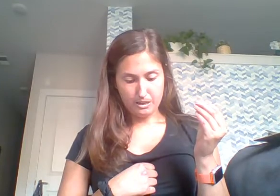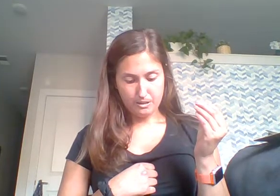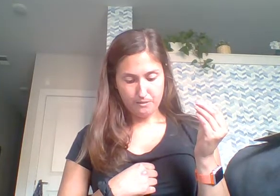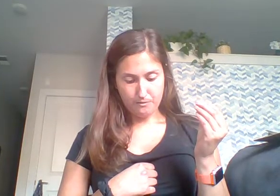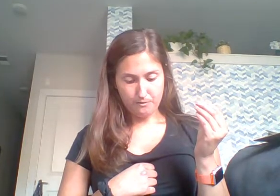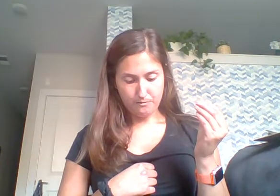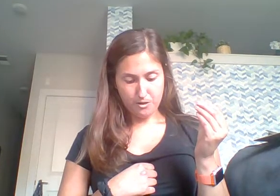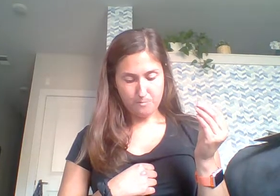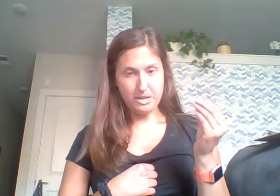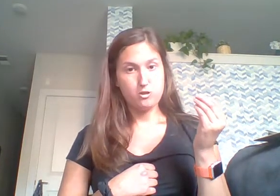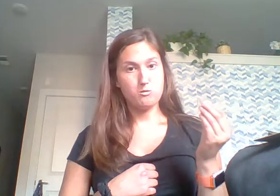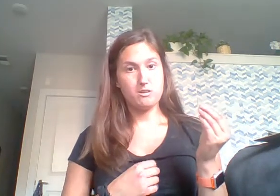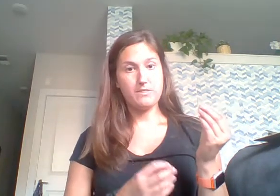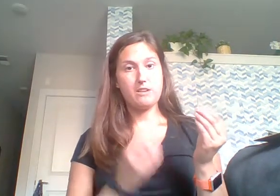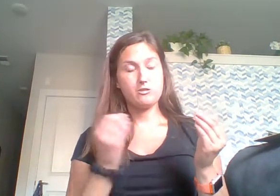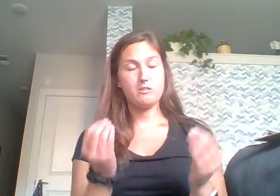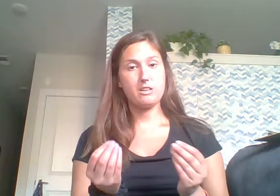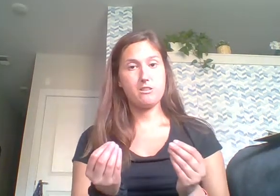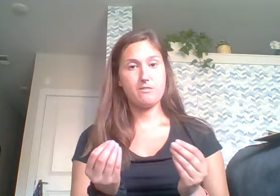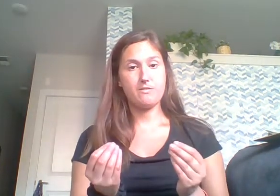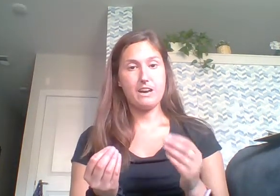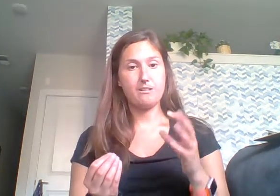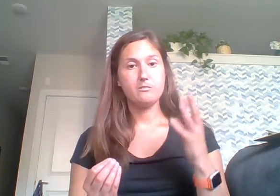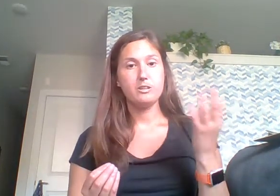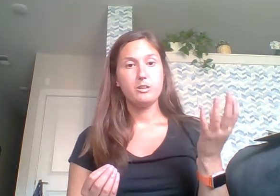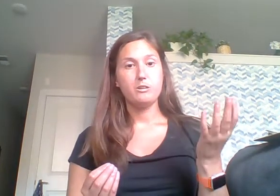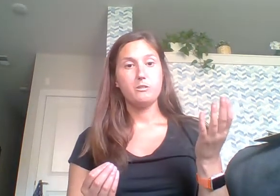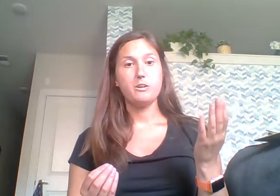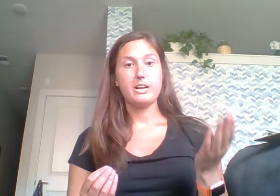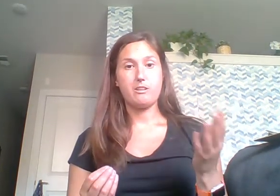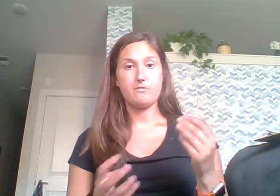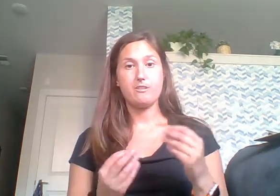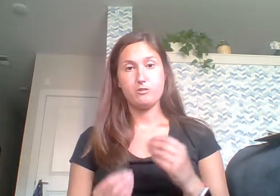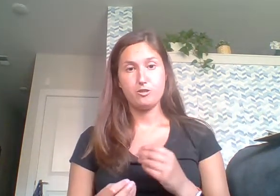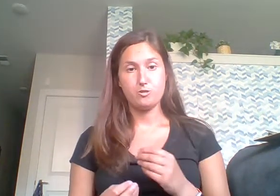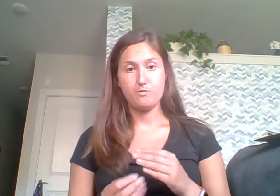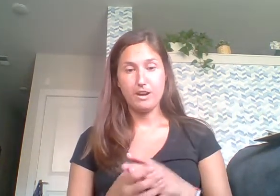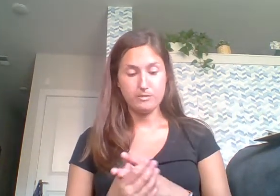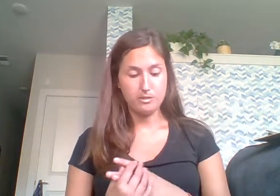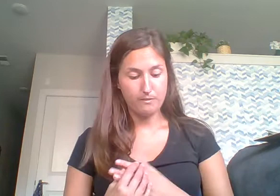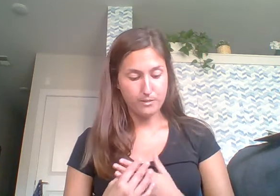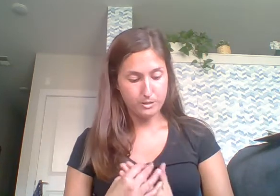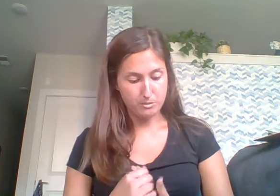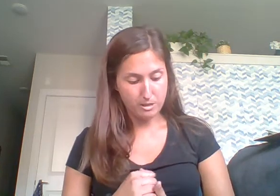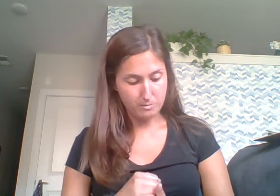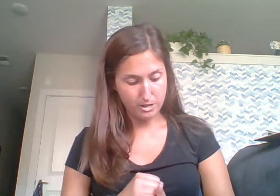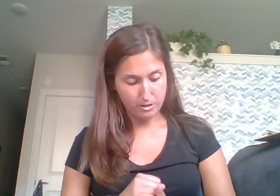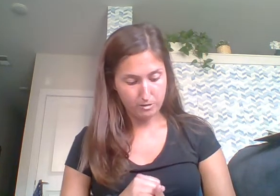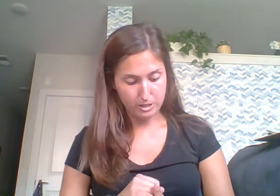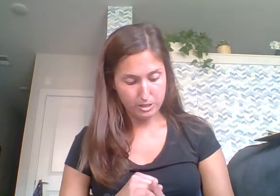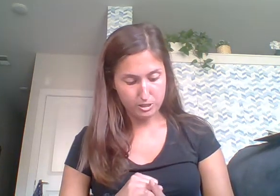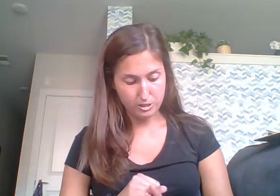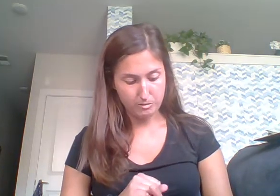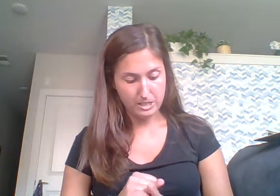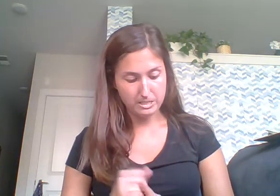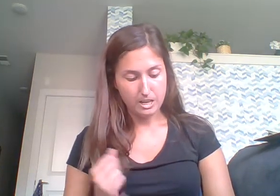either from a short vowel to a long vowel or a long vowel to a short vowel. So, the first word that we are going to do is